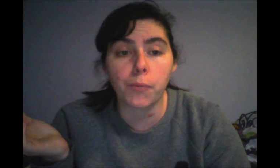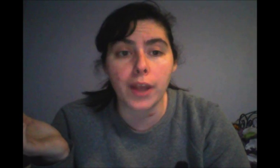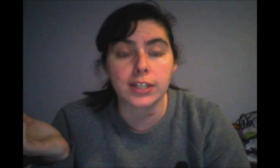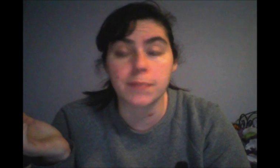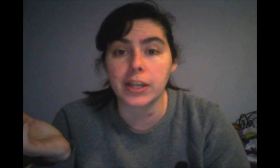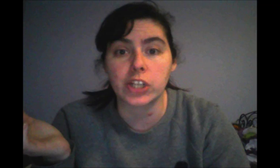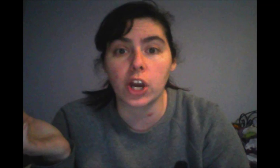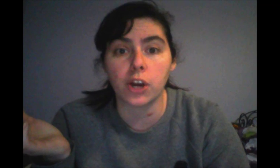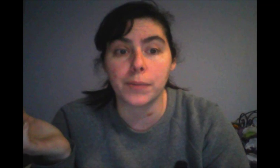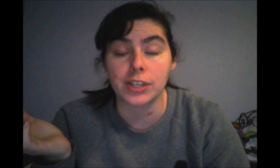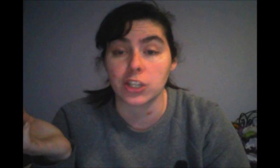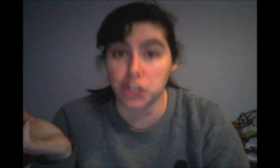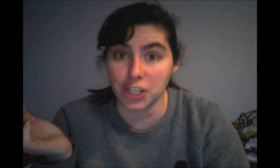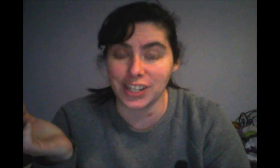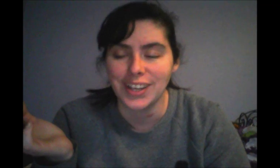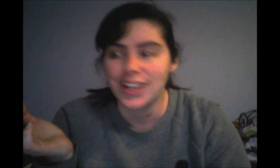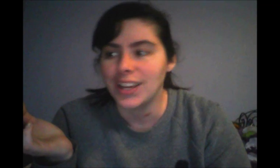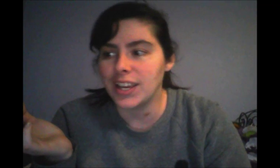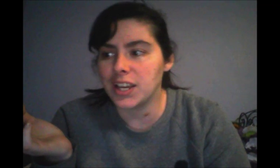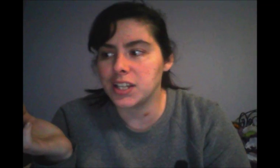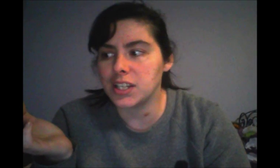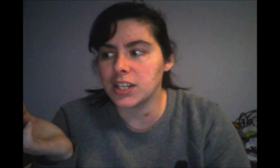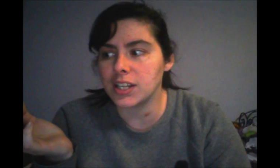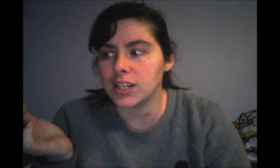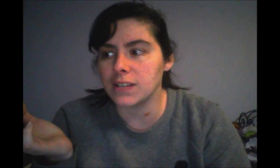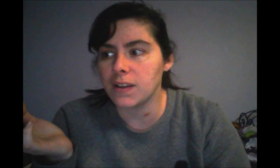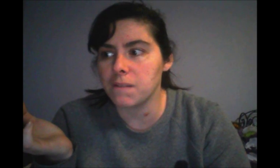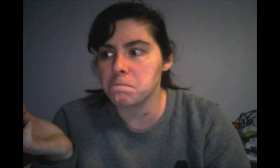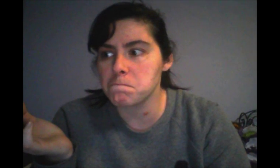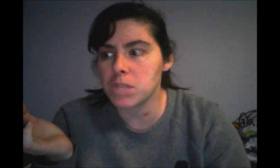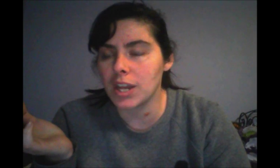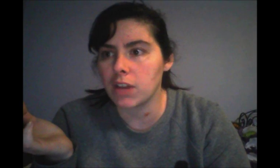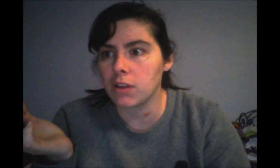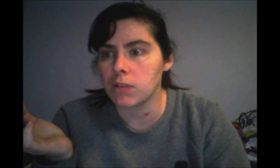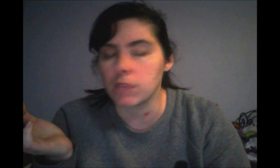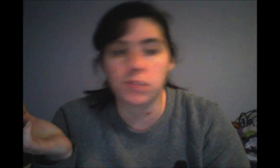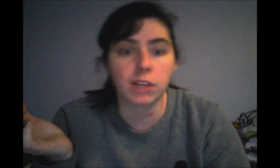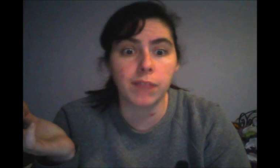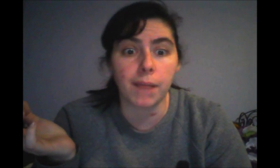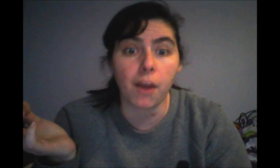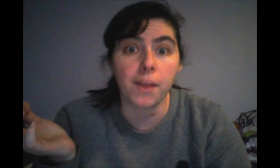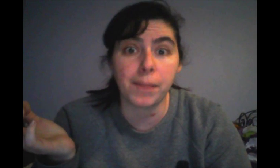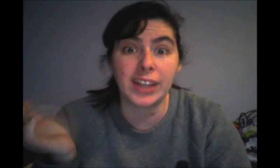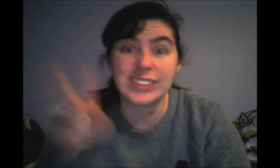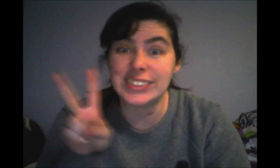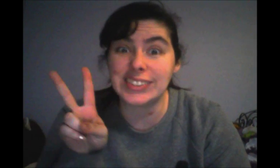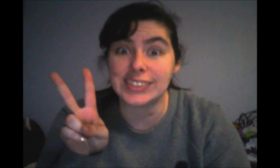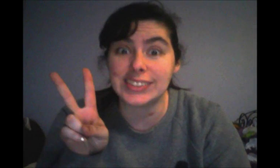practice my guitar, because I should. And, uh, then I have carrier keep. So, yeah. Alright, bye. Bye-bye. Bye-bye.-bye. Bye